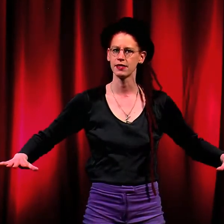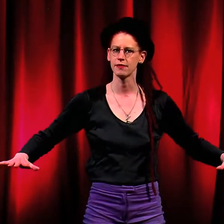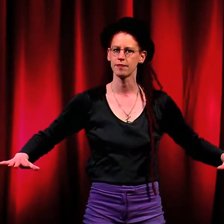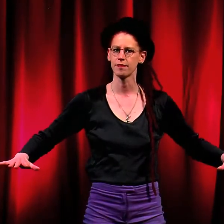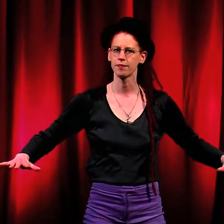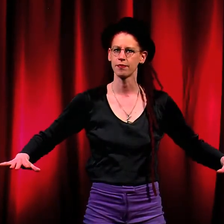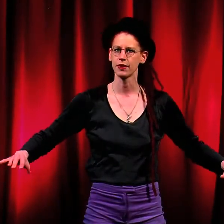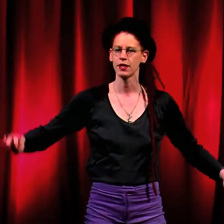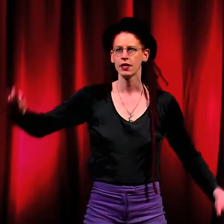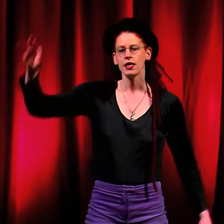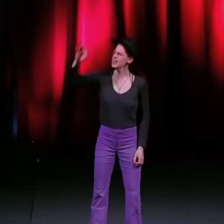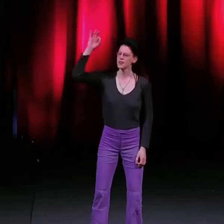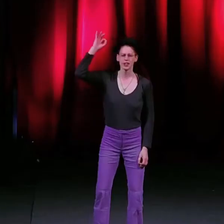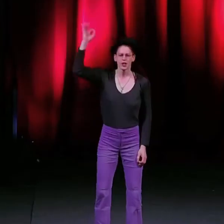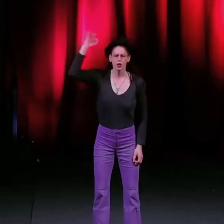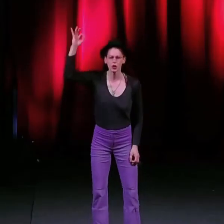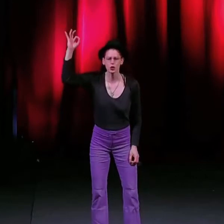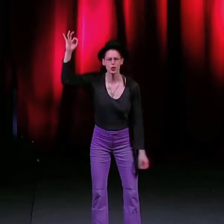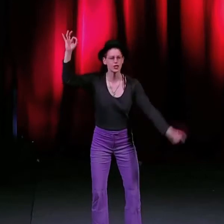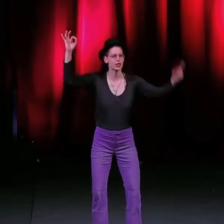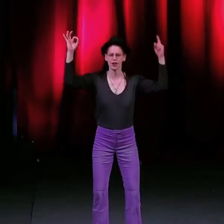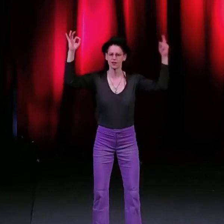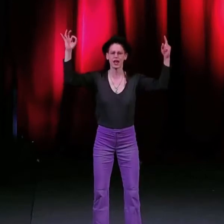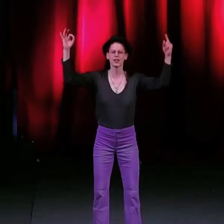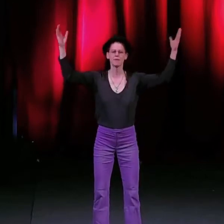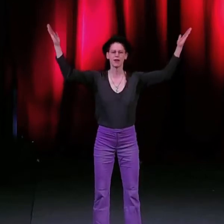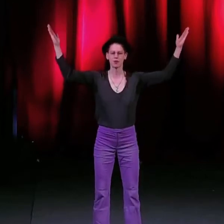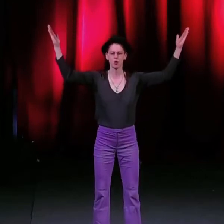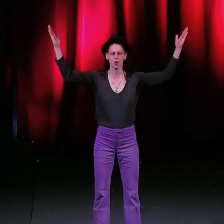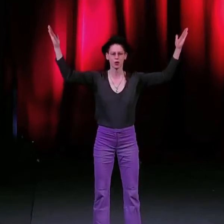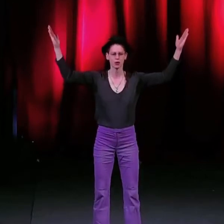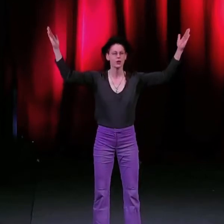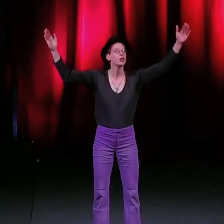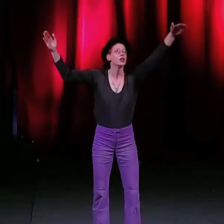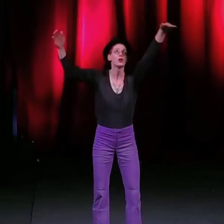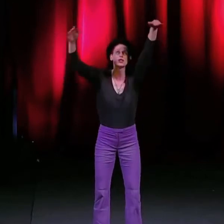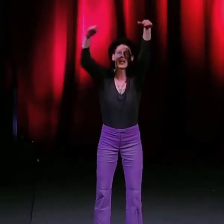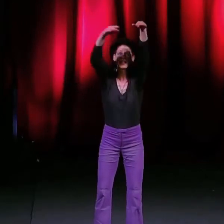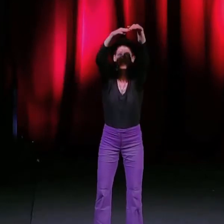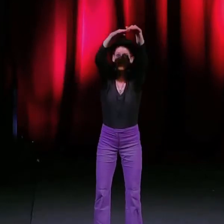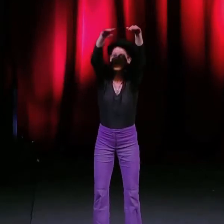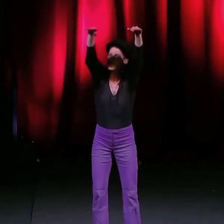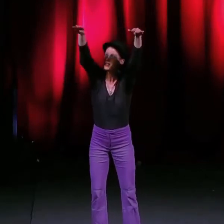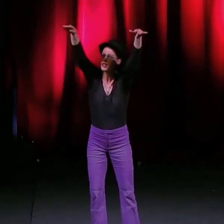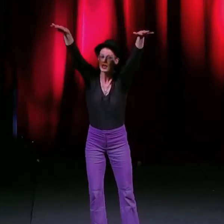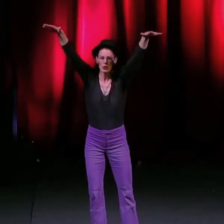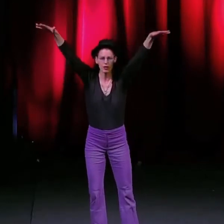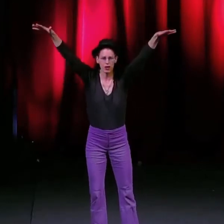They are the concretion of time evermore Those highest ridges with their